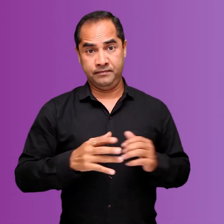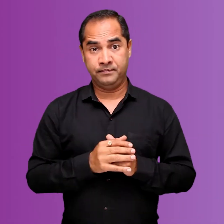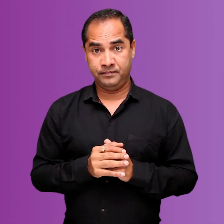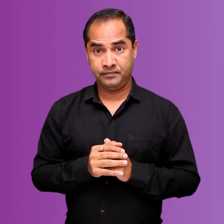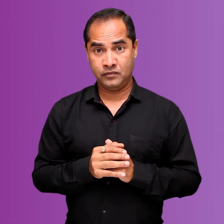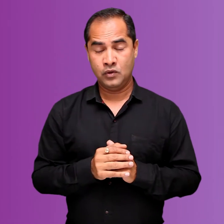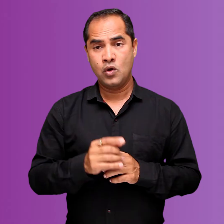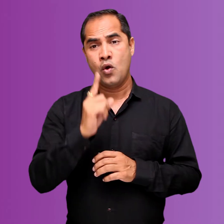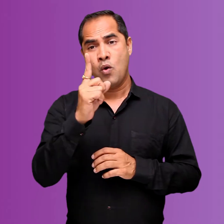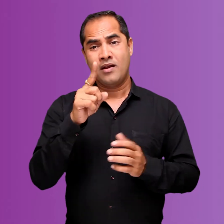different parts of India.